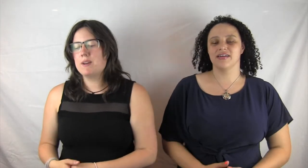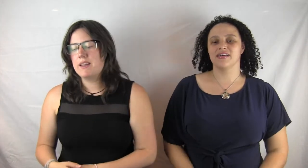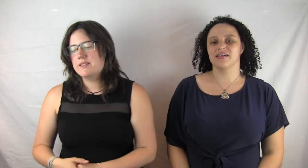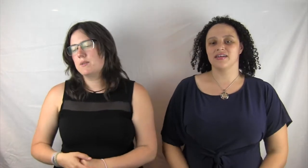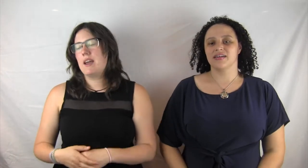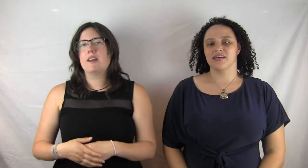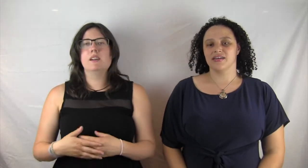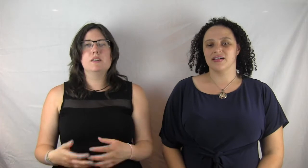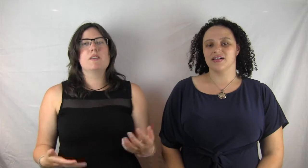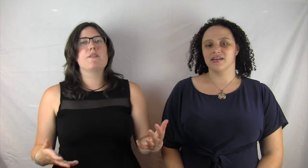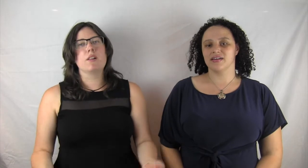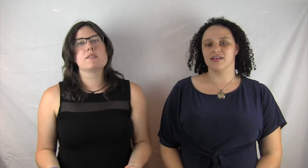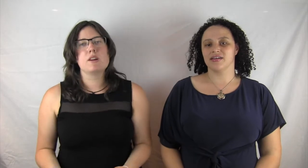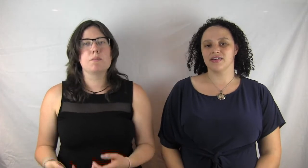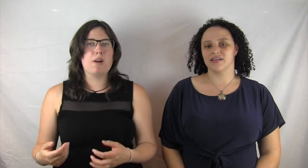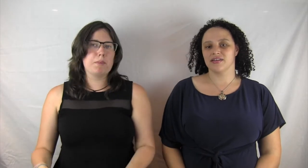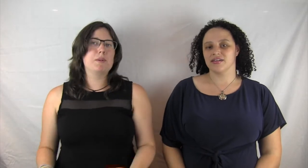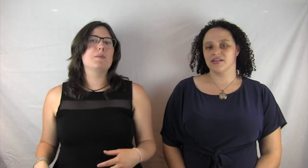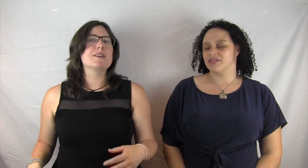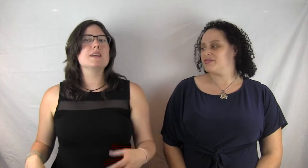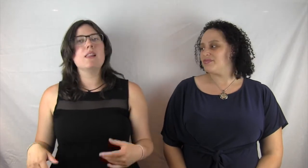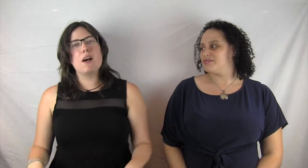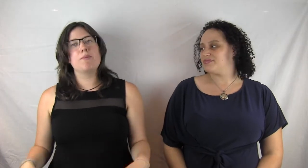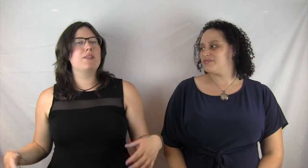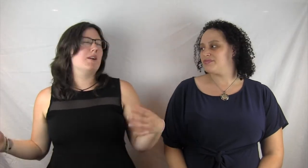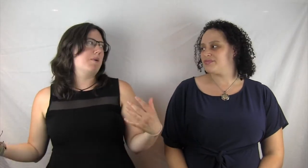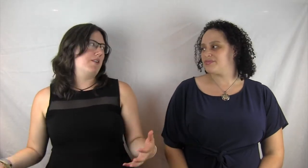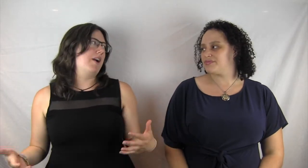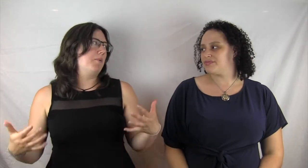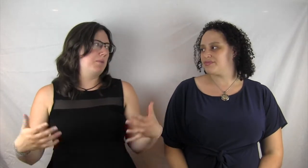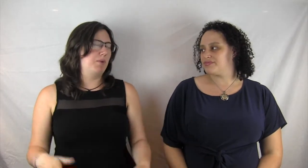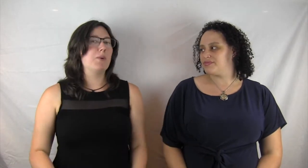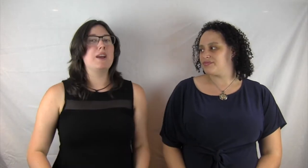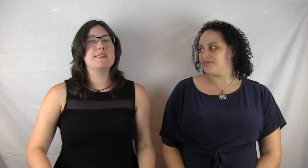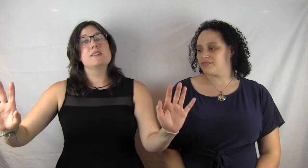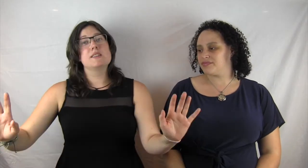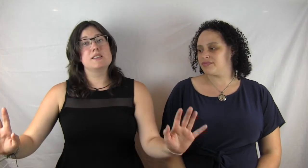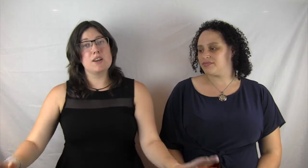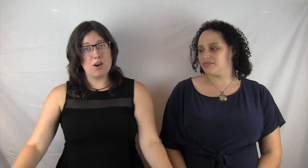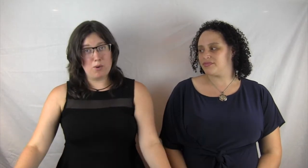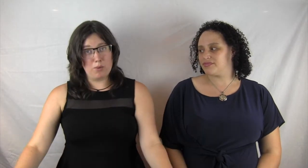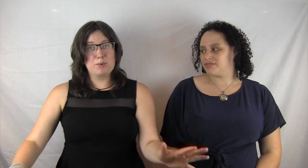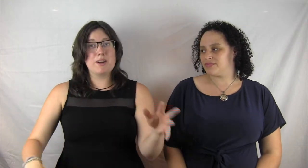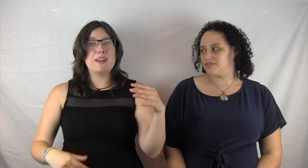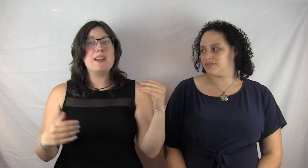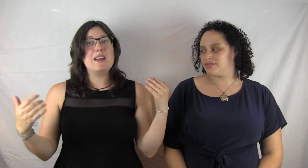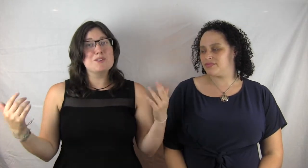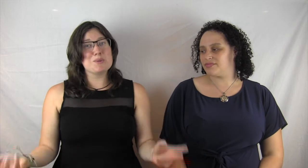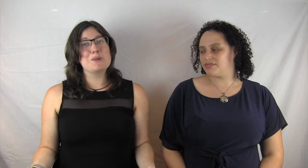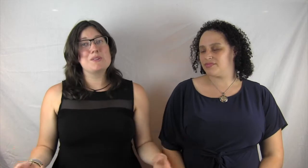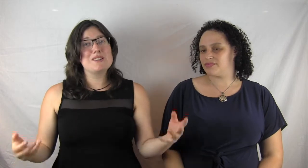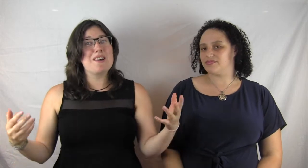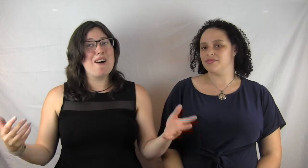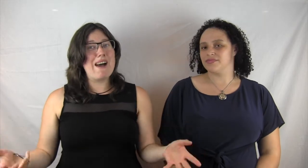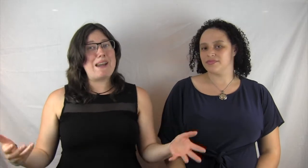realize, okay, clearly the fallen star probably was in love with our mother at one point. So we're going to introduce time